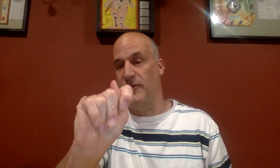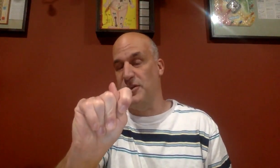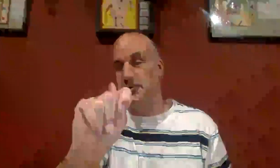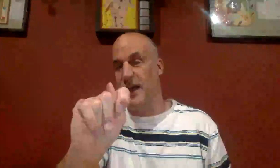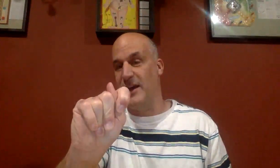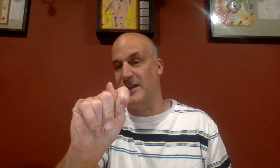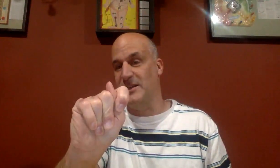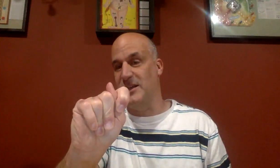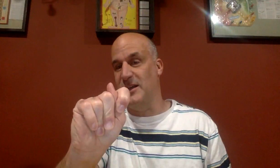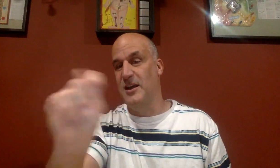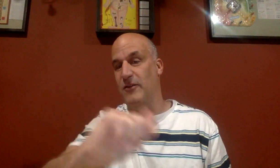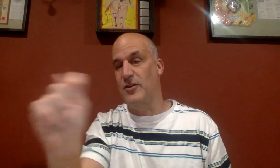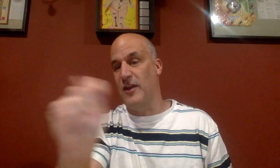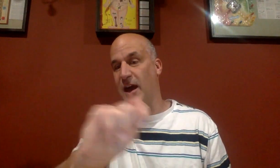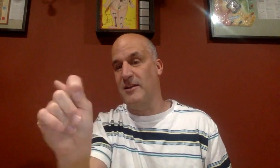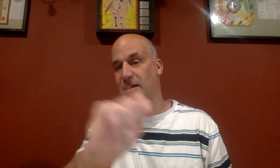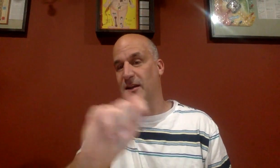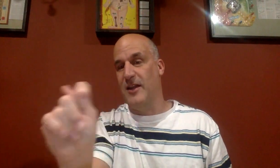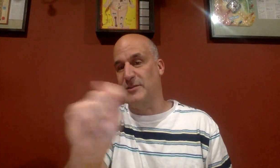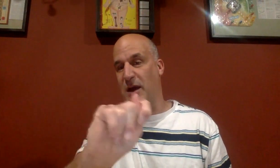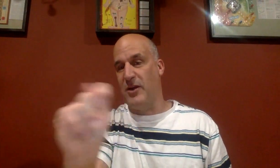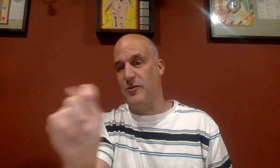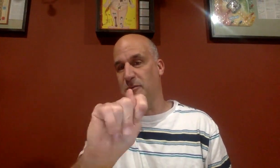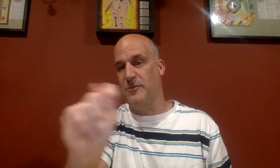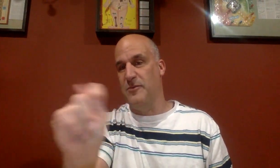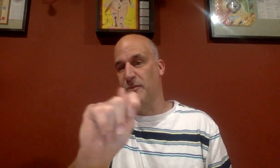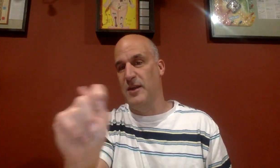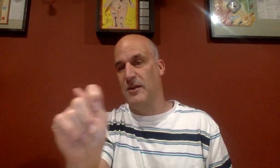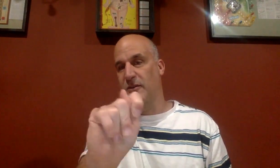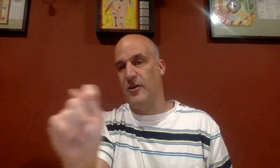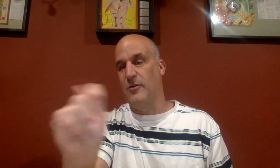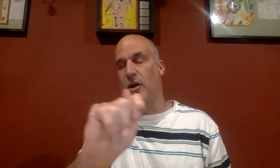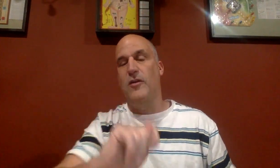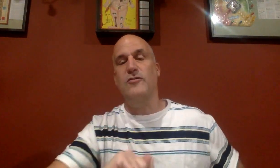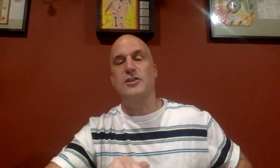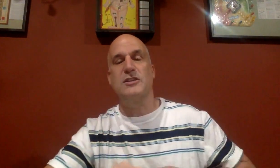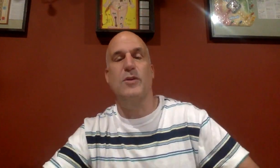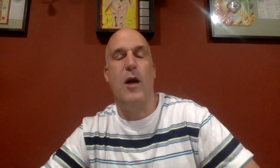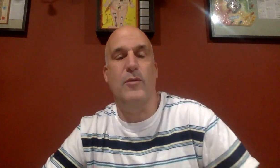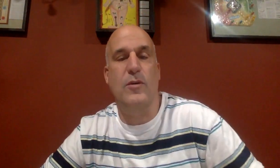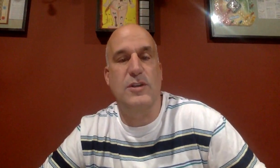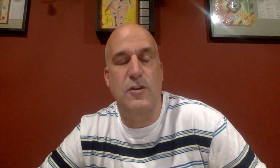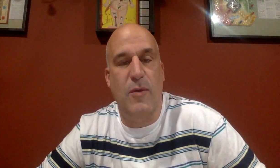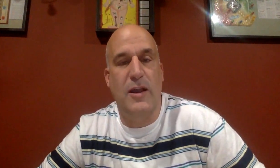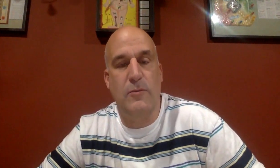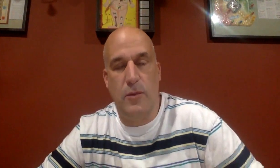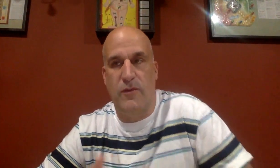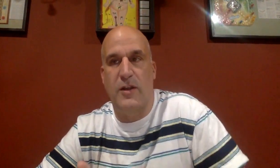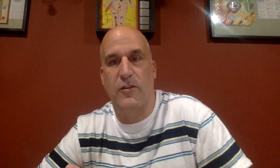if you just do that, that's a T. If you do that, that's bathroom. So those are just some common words that you might find yourself